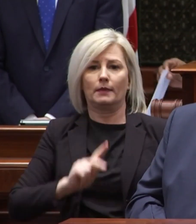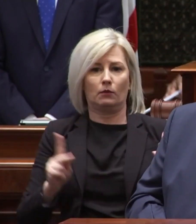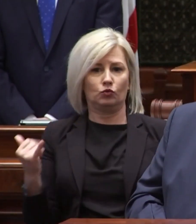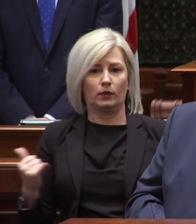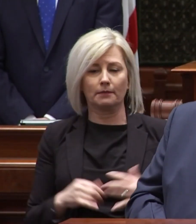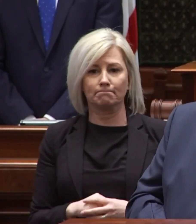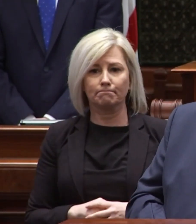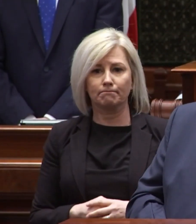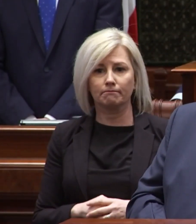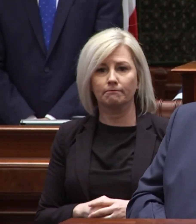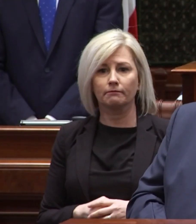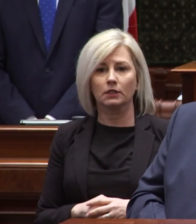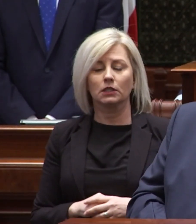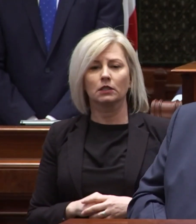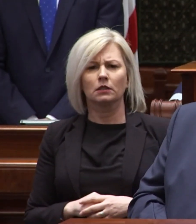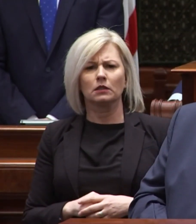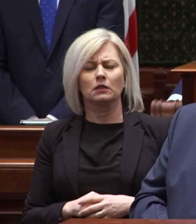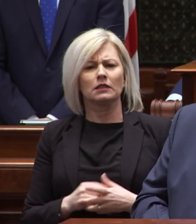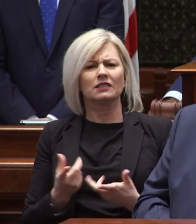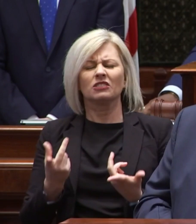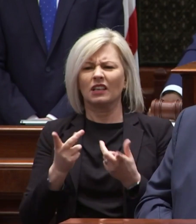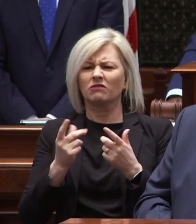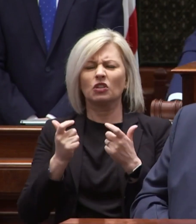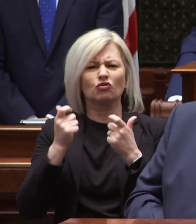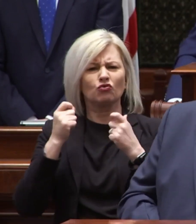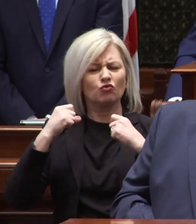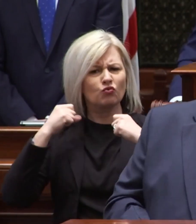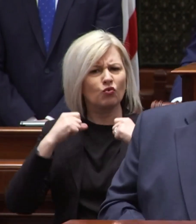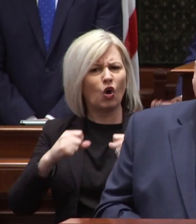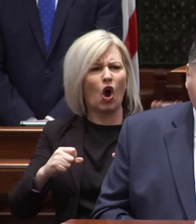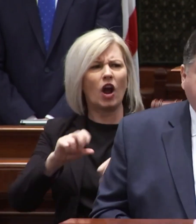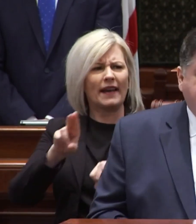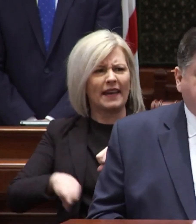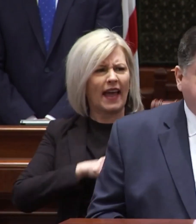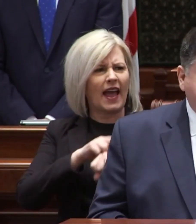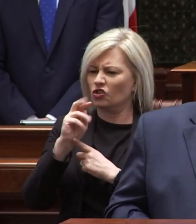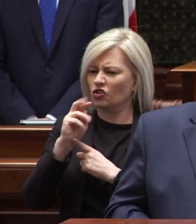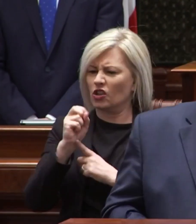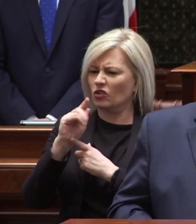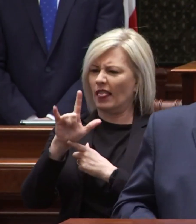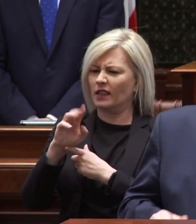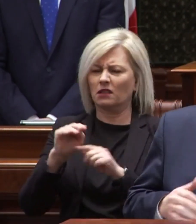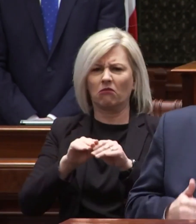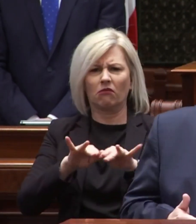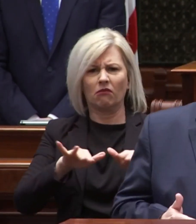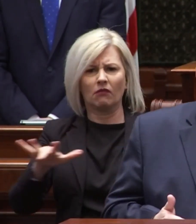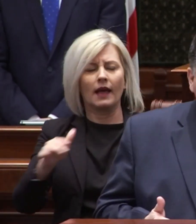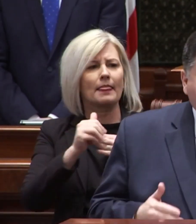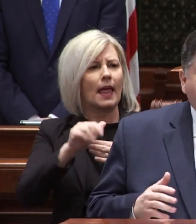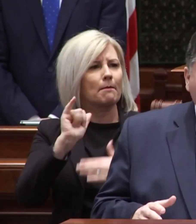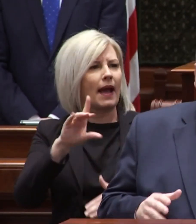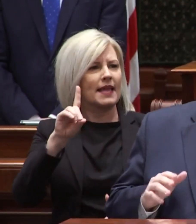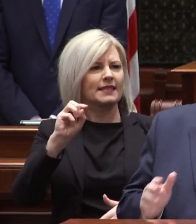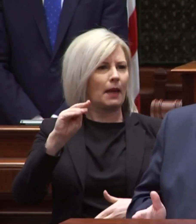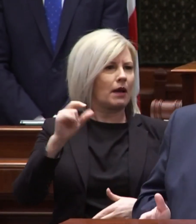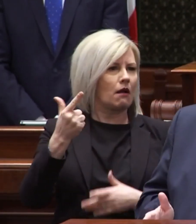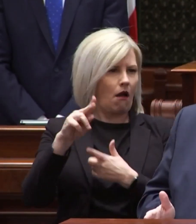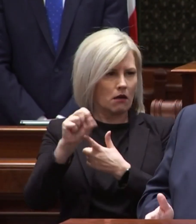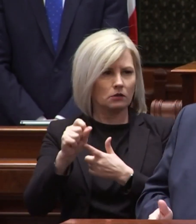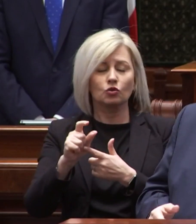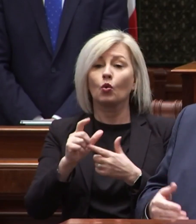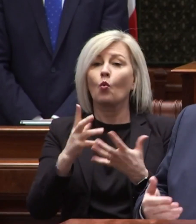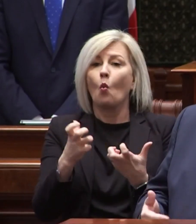there is a virulent strain of nationalism plaguing our nation led by demagogues who are pushing